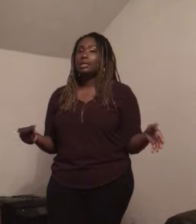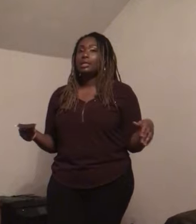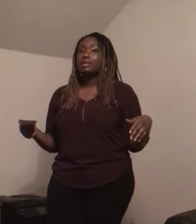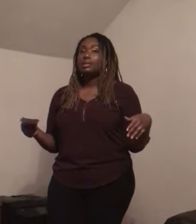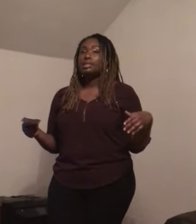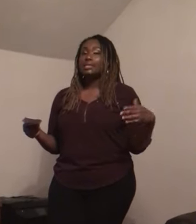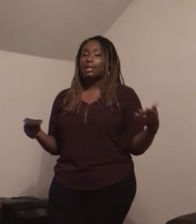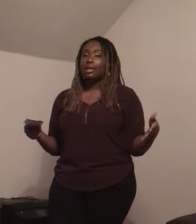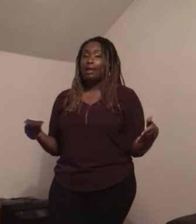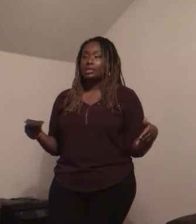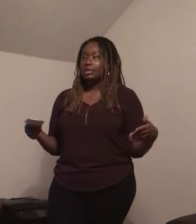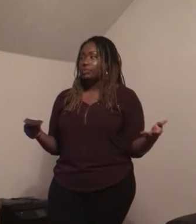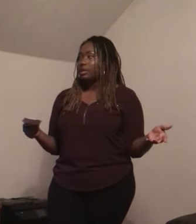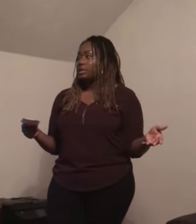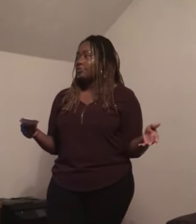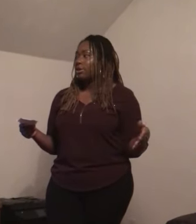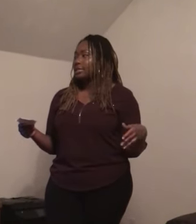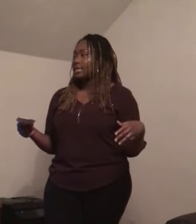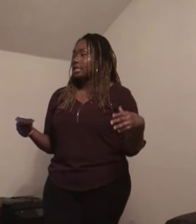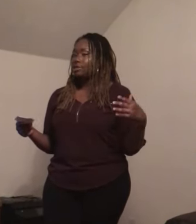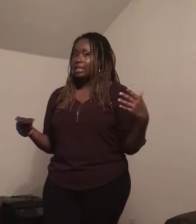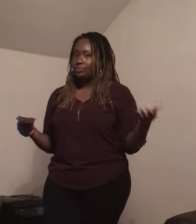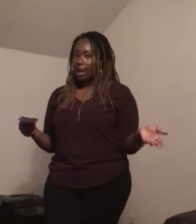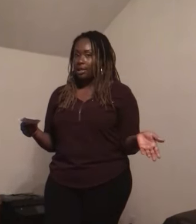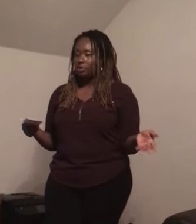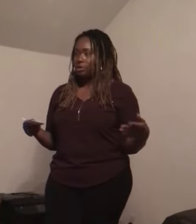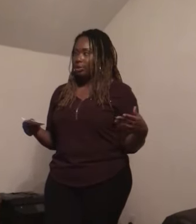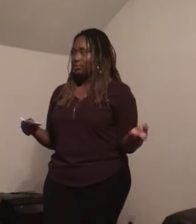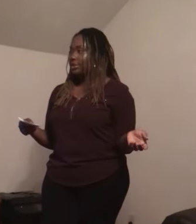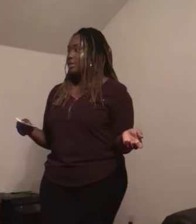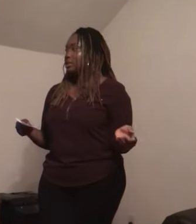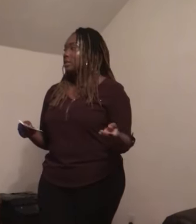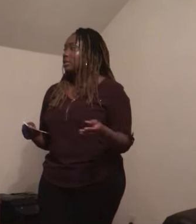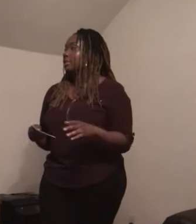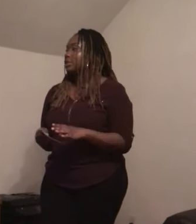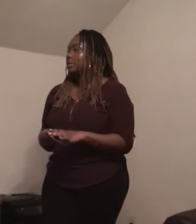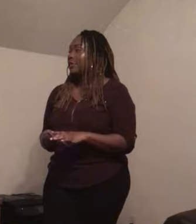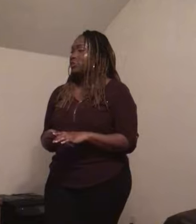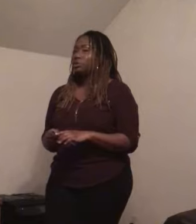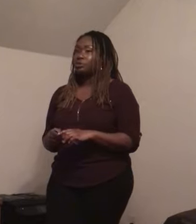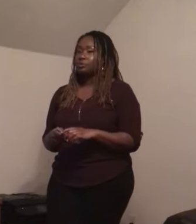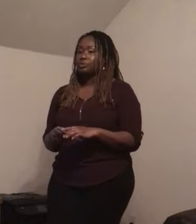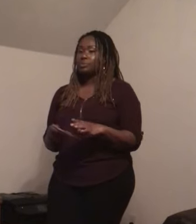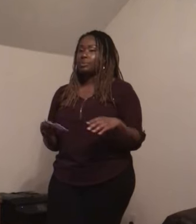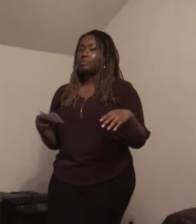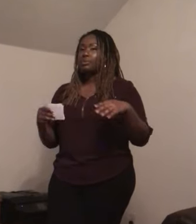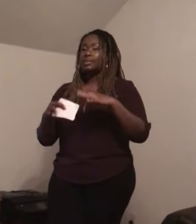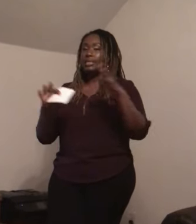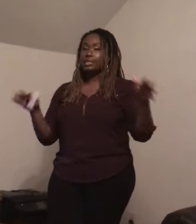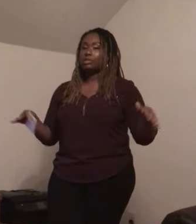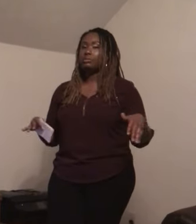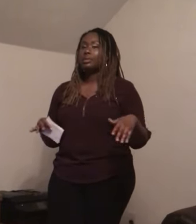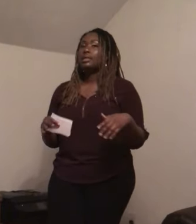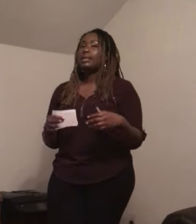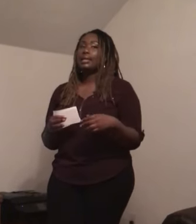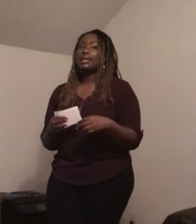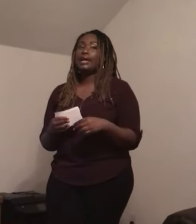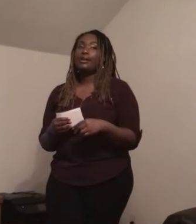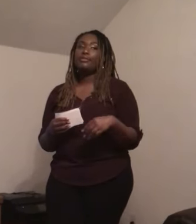the second language as well as far as learning Spanish or learning French? They should have their own system and have